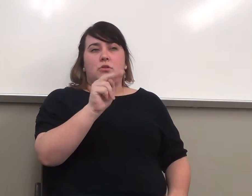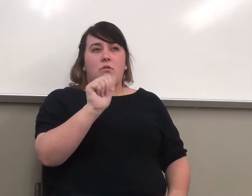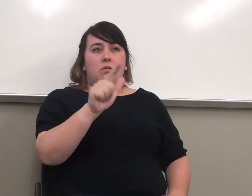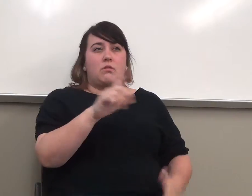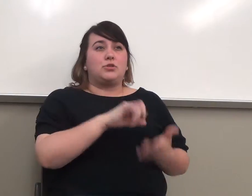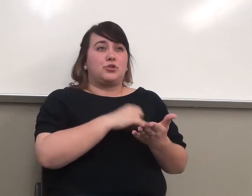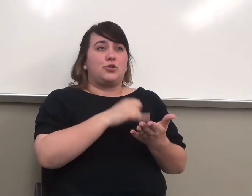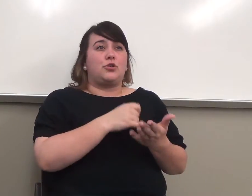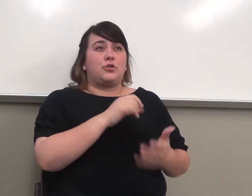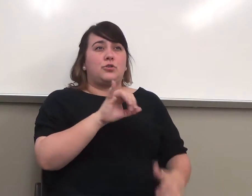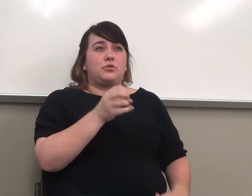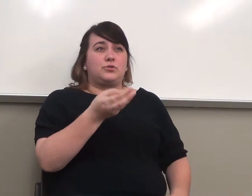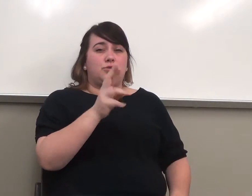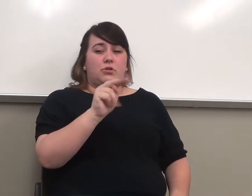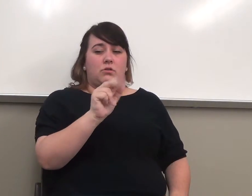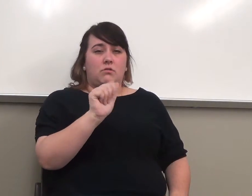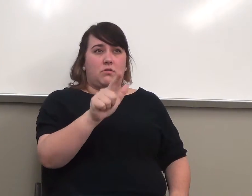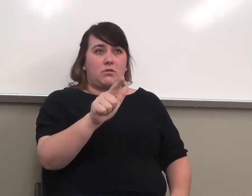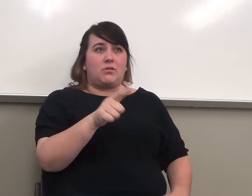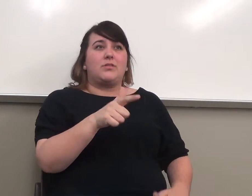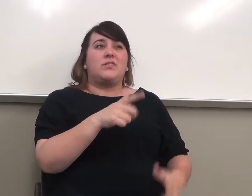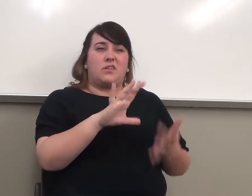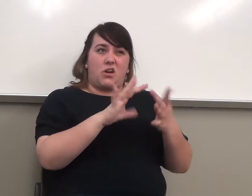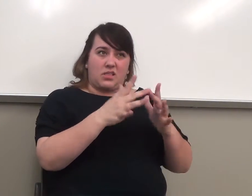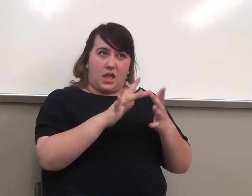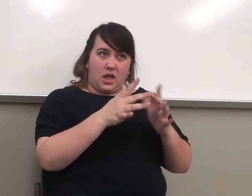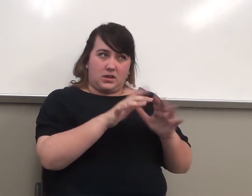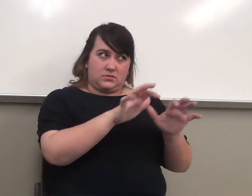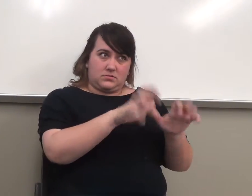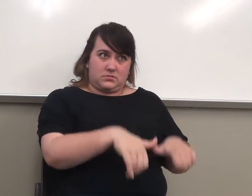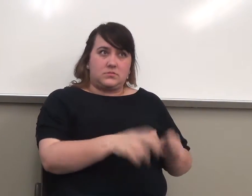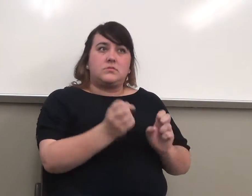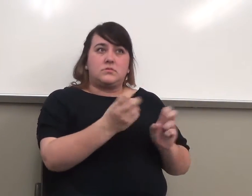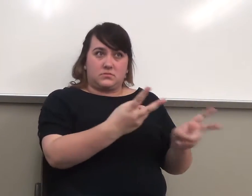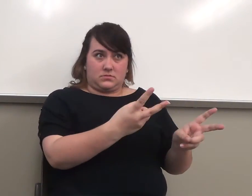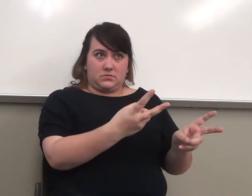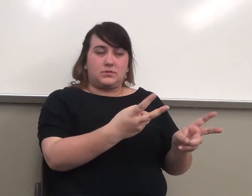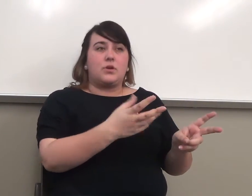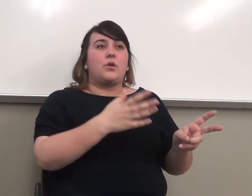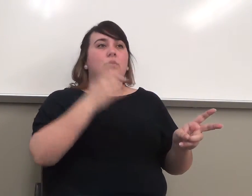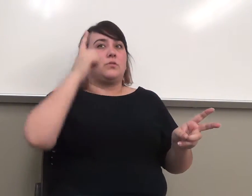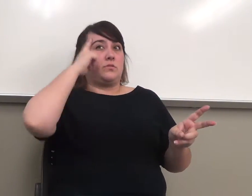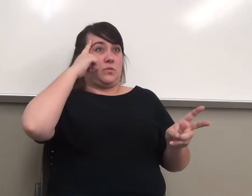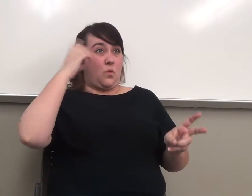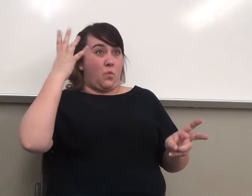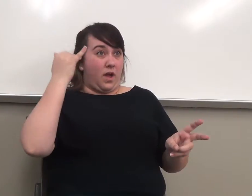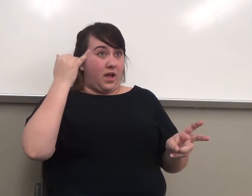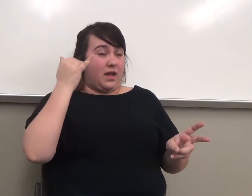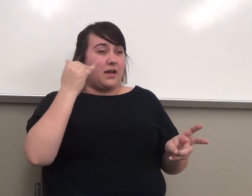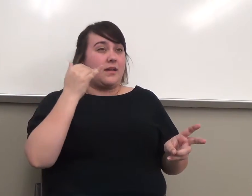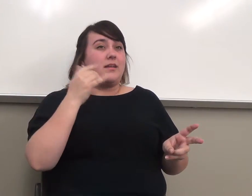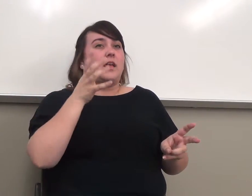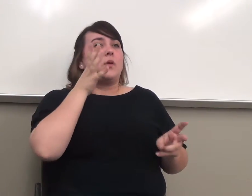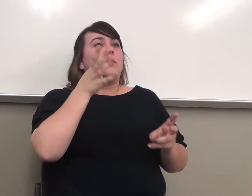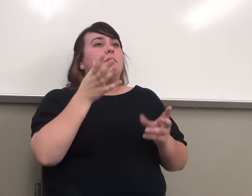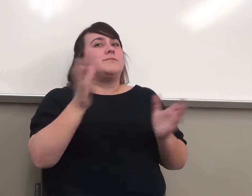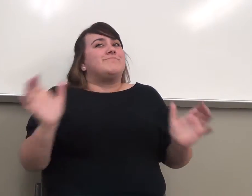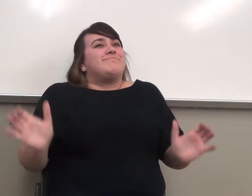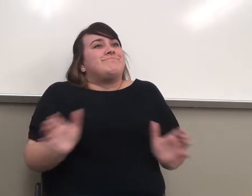you actually keep your journal online. And the problem is that that's going to encourage people to